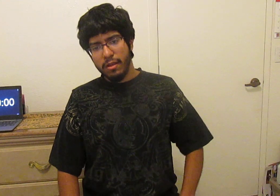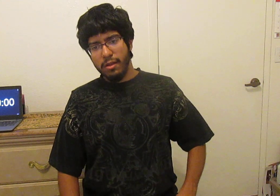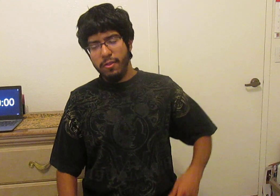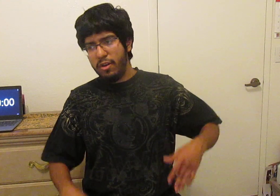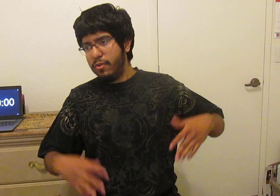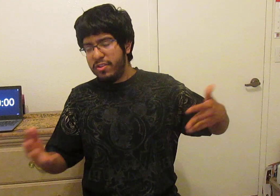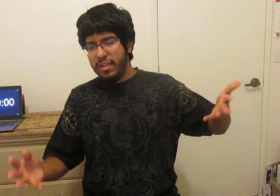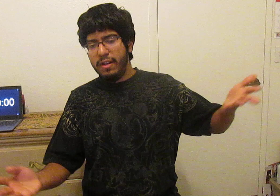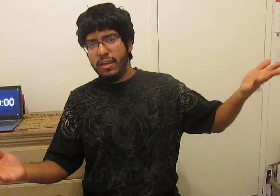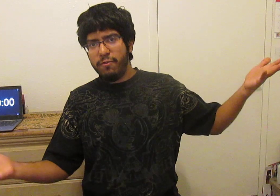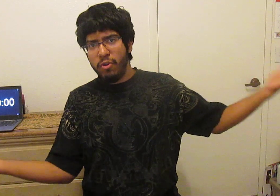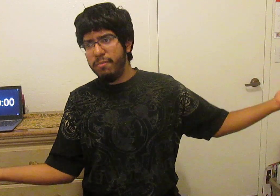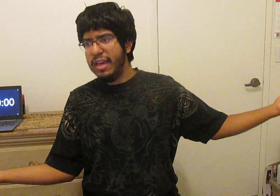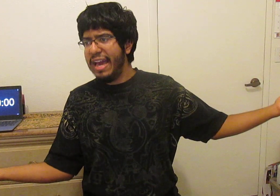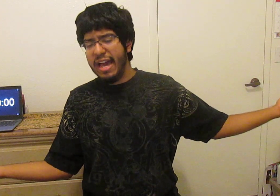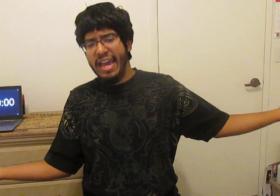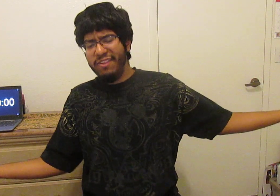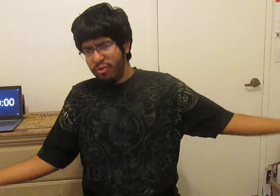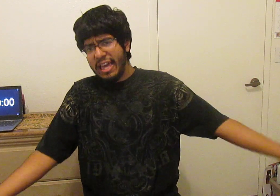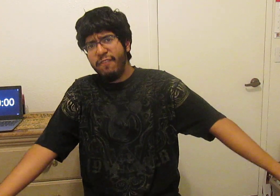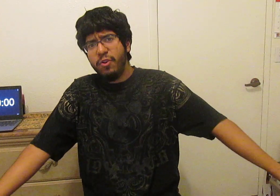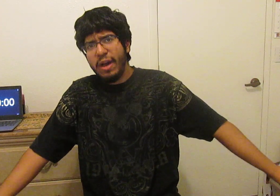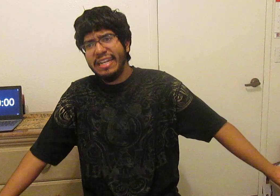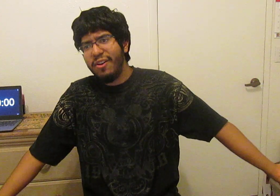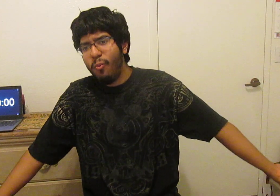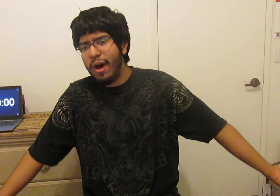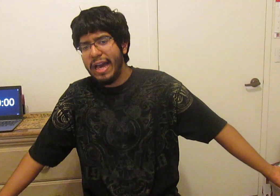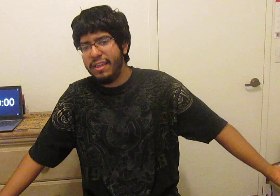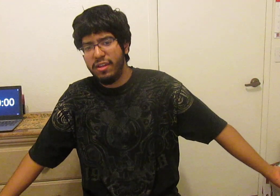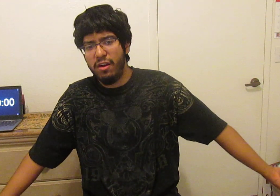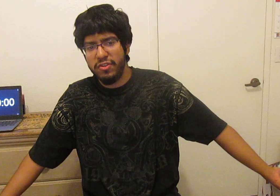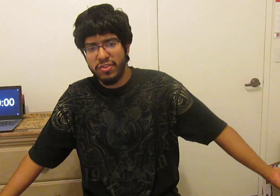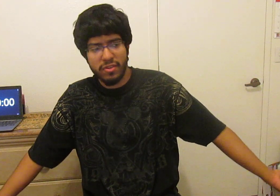their aggressivity from all of these I really have no idea why they're just